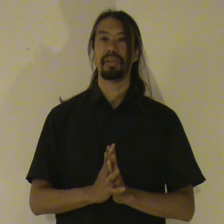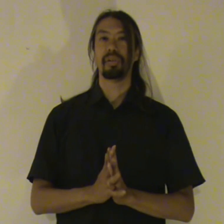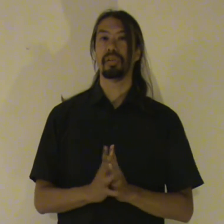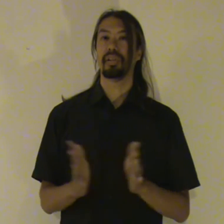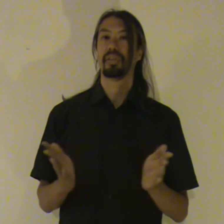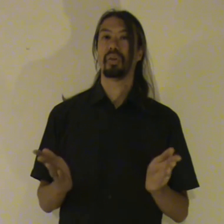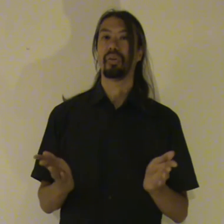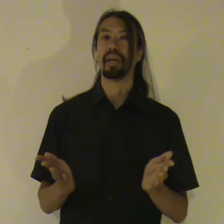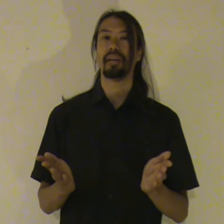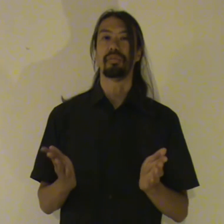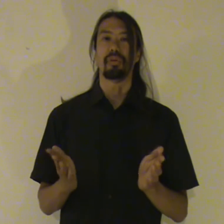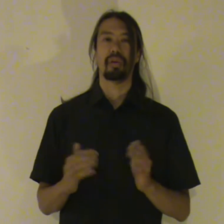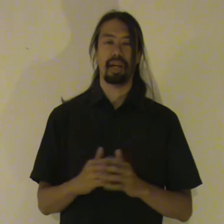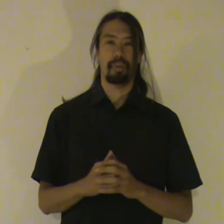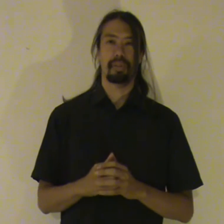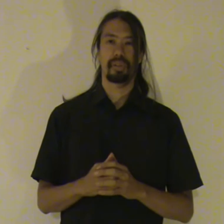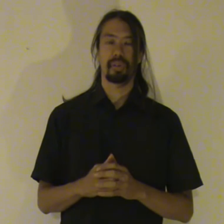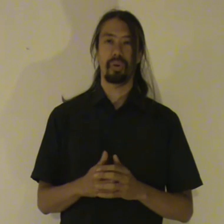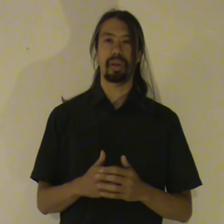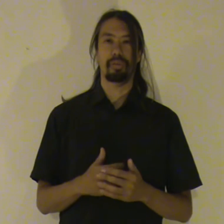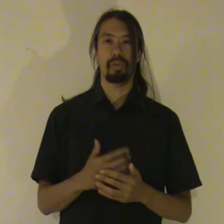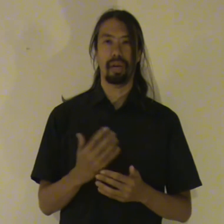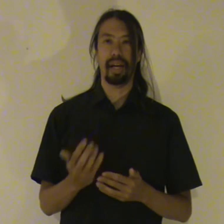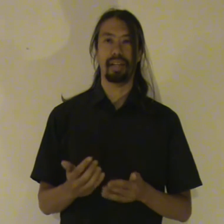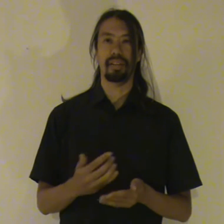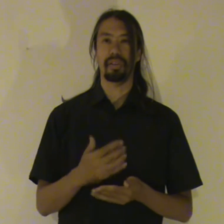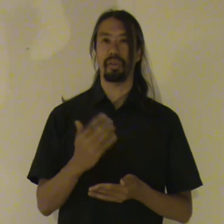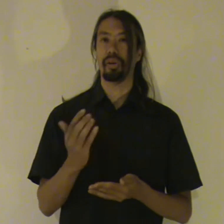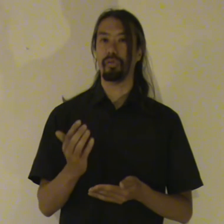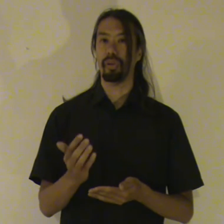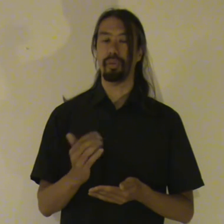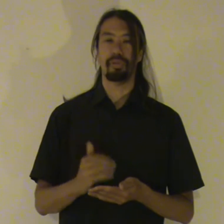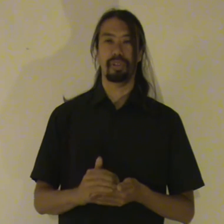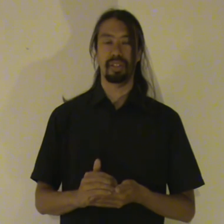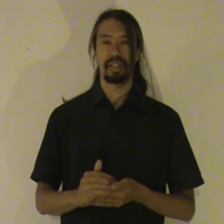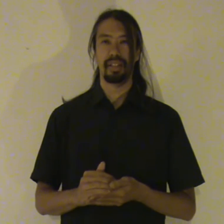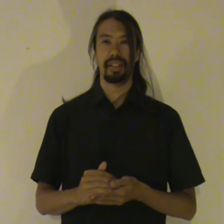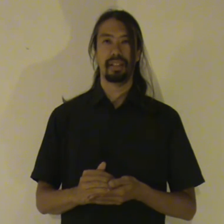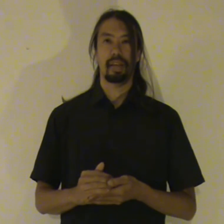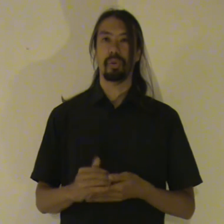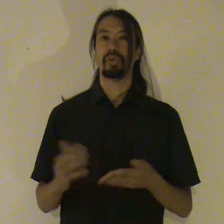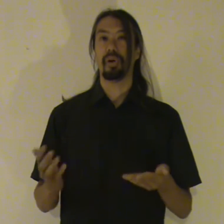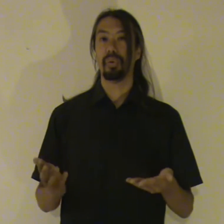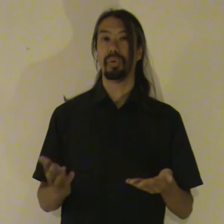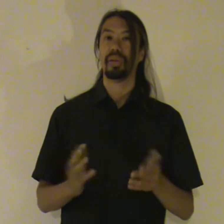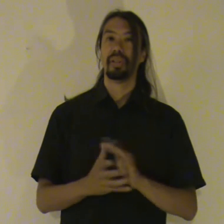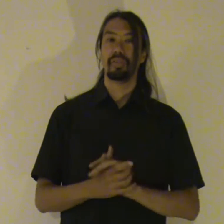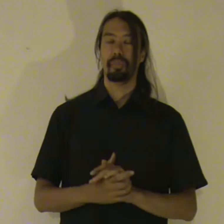usually they are not looking for help. They are not looking for aid. They are not looking for comfort. They won't go to a